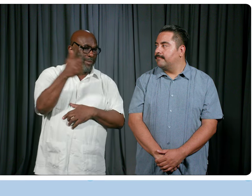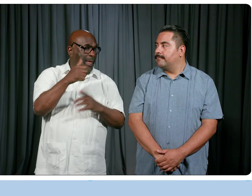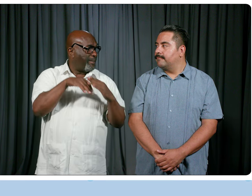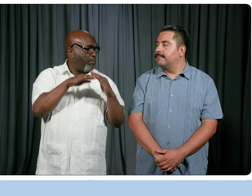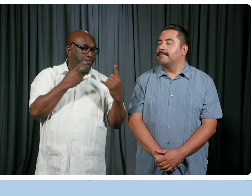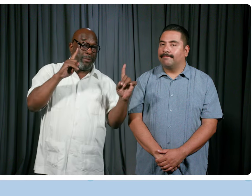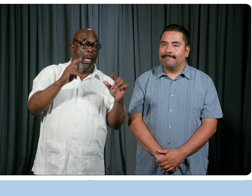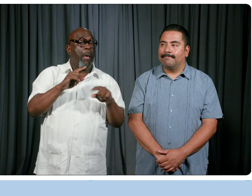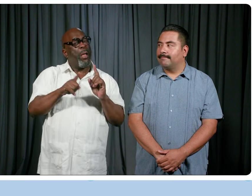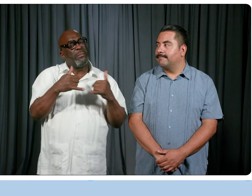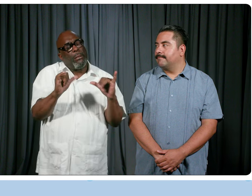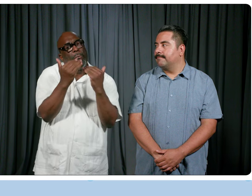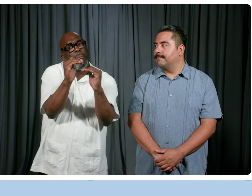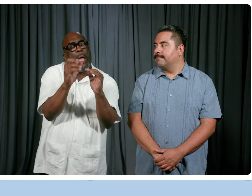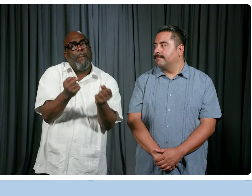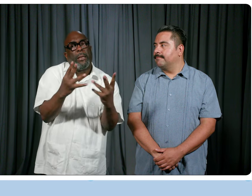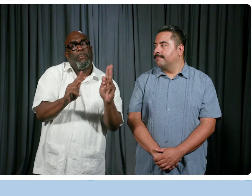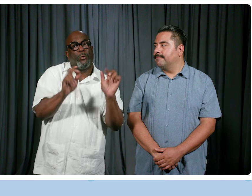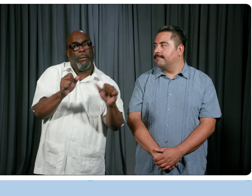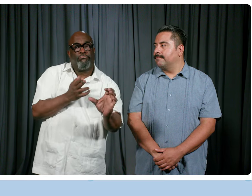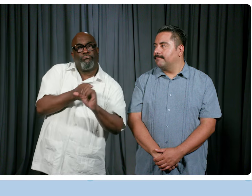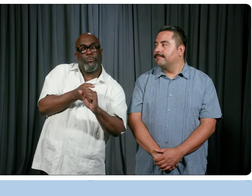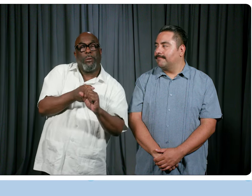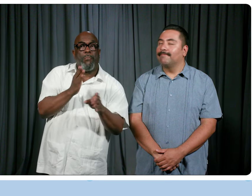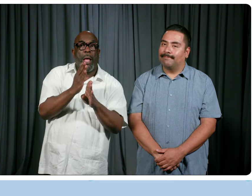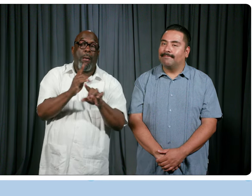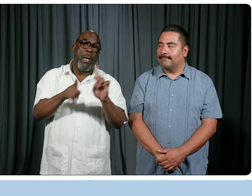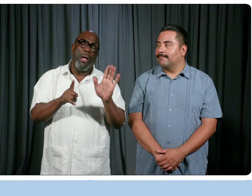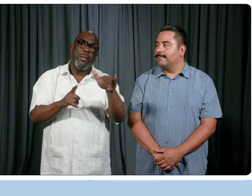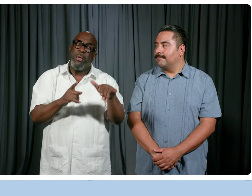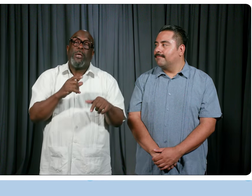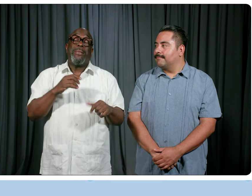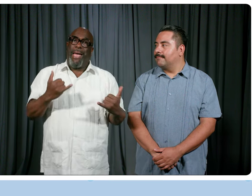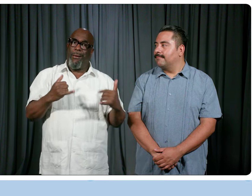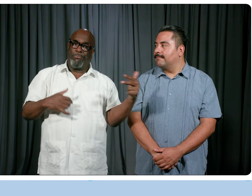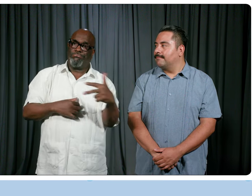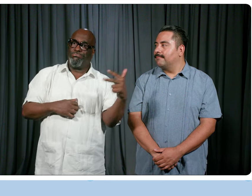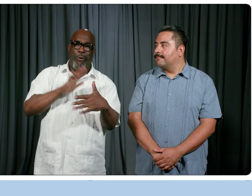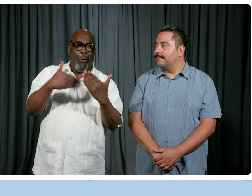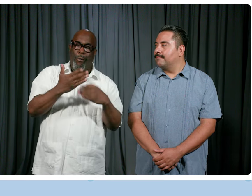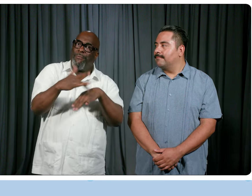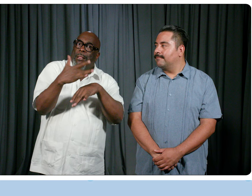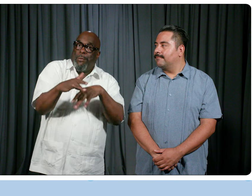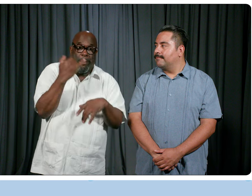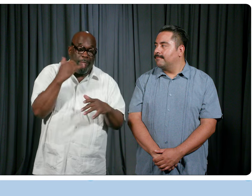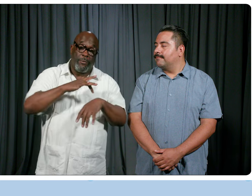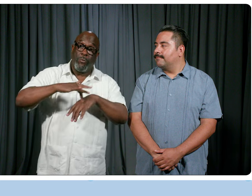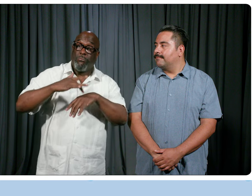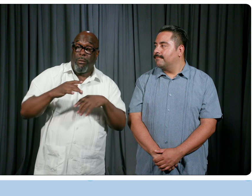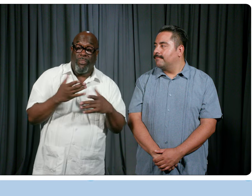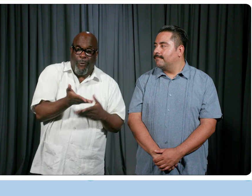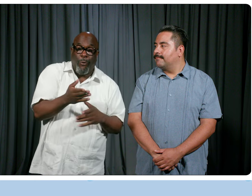only so many people can fit on to each shuttle, but it's not the same. I mean, you will be able to get on every shuttle, you know, if there's room on every shuttle.